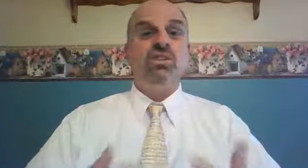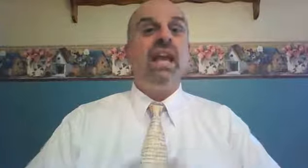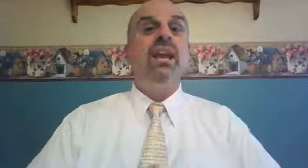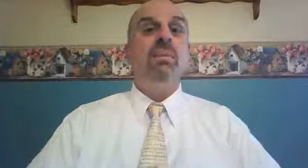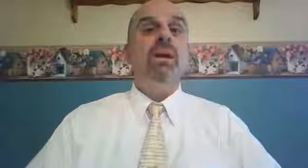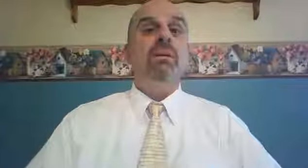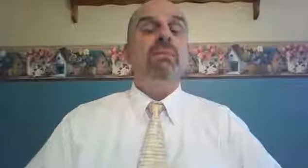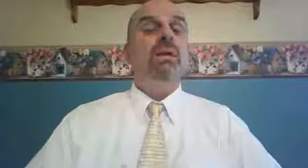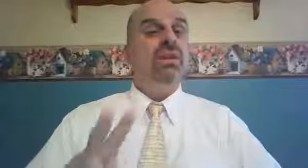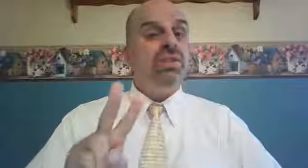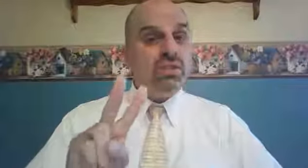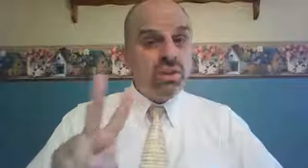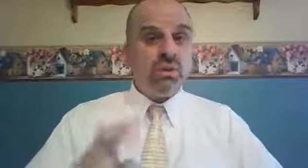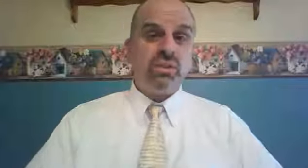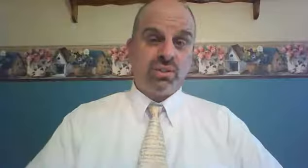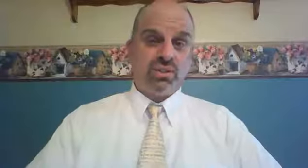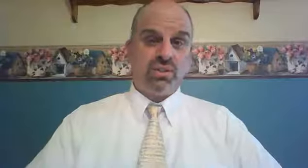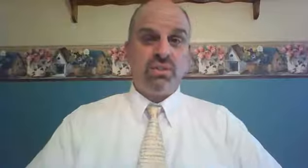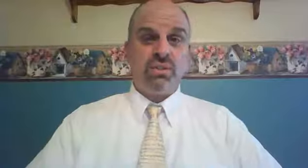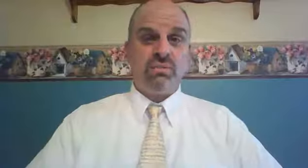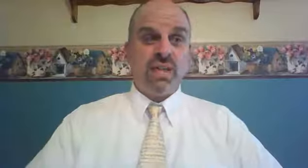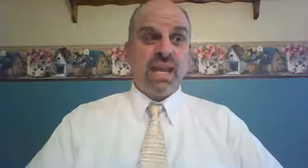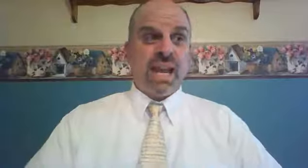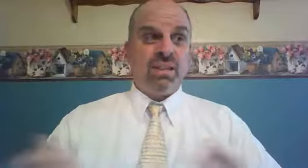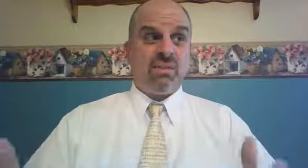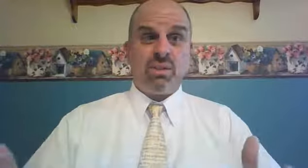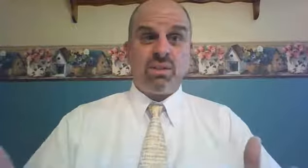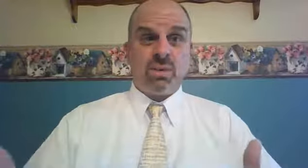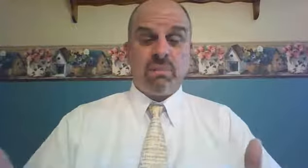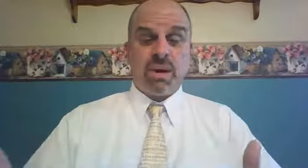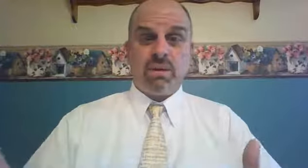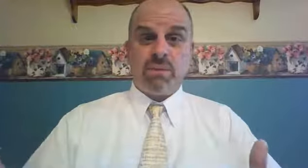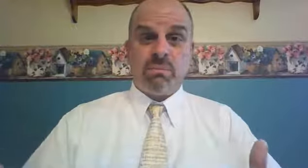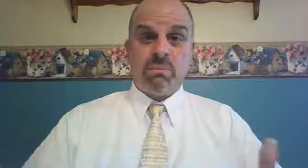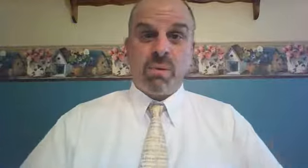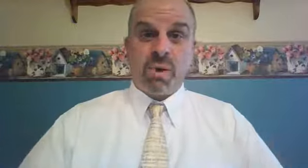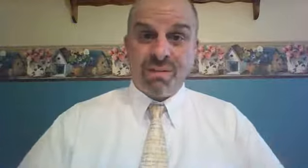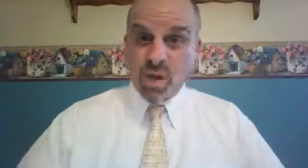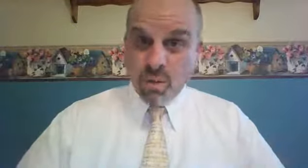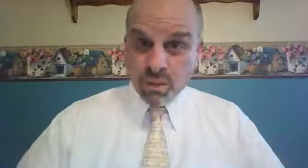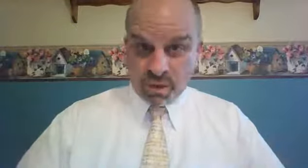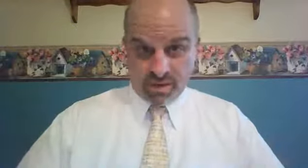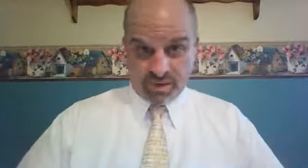Jacob marries two sisters, and the first one he marries before he even knows about it.